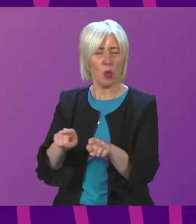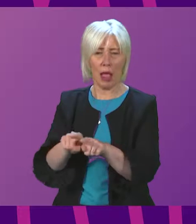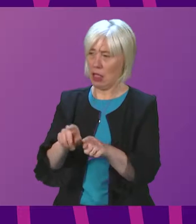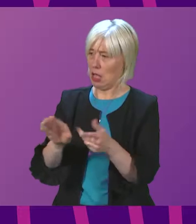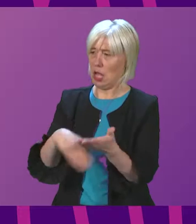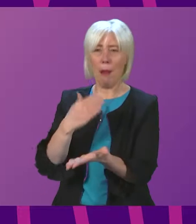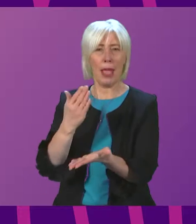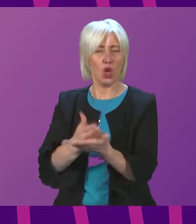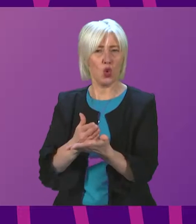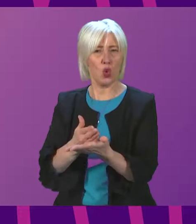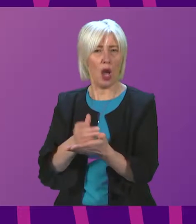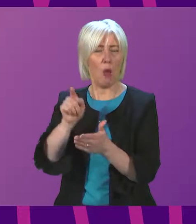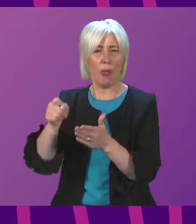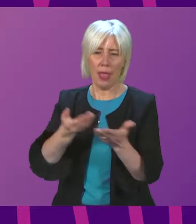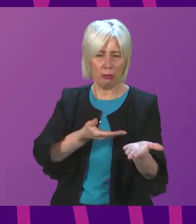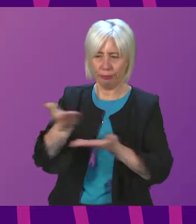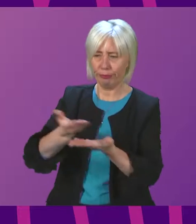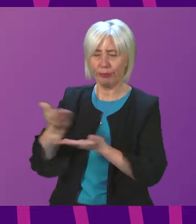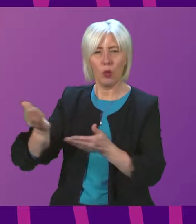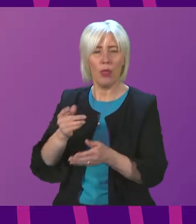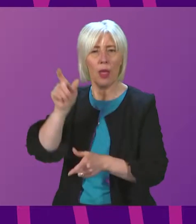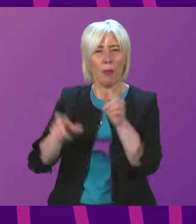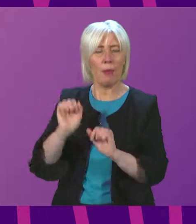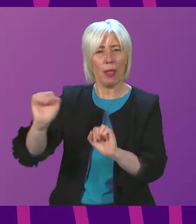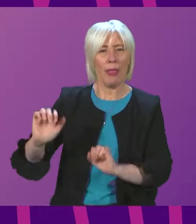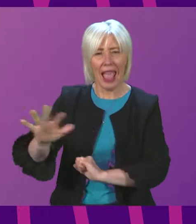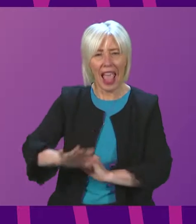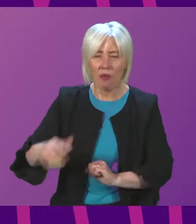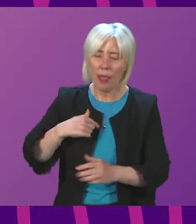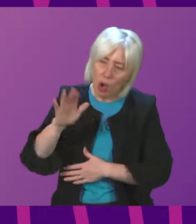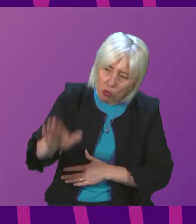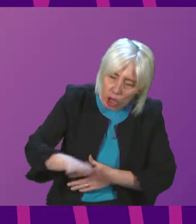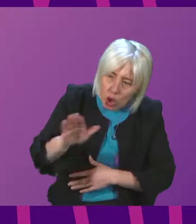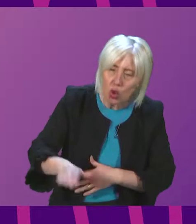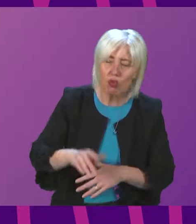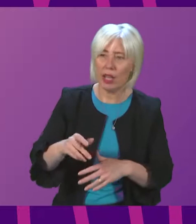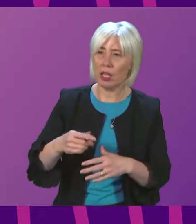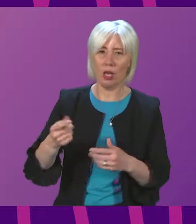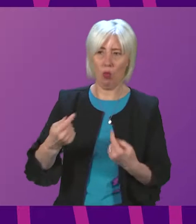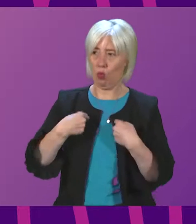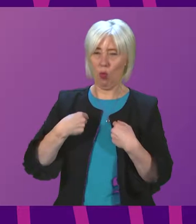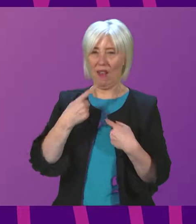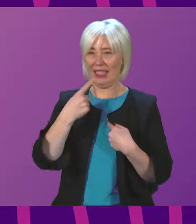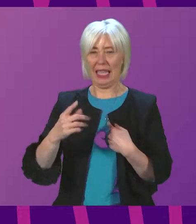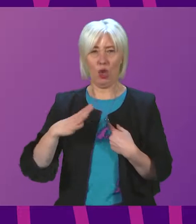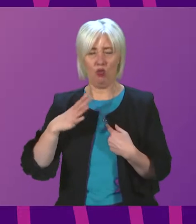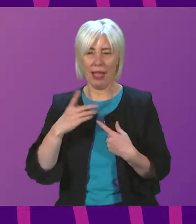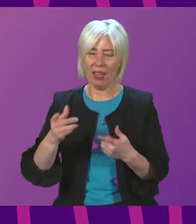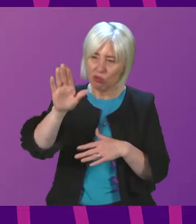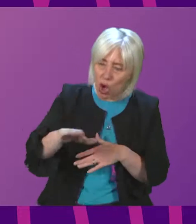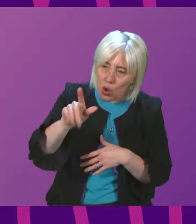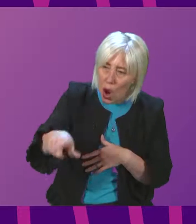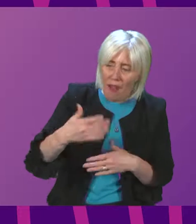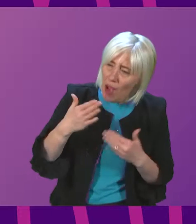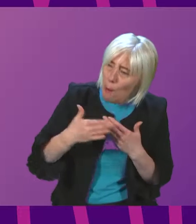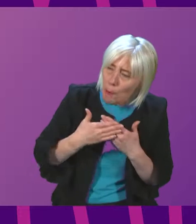in the dialogue with constituents that we are reassuring people on the points that I have said, that if people need